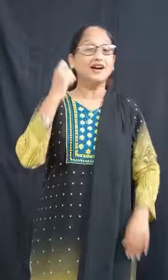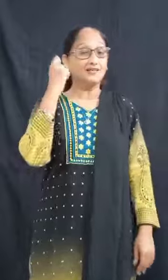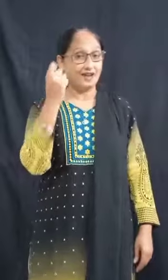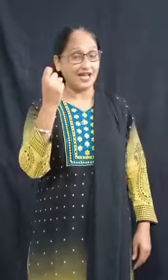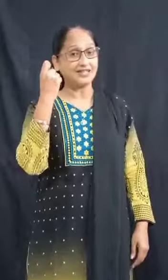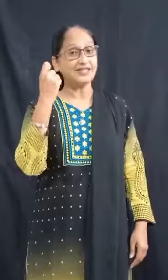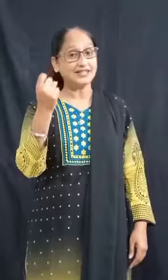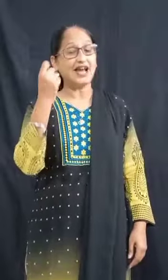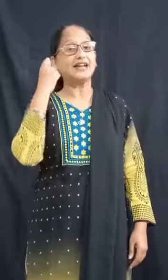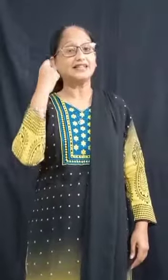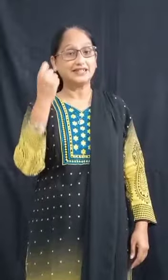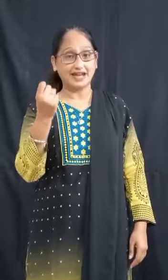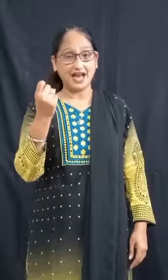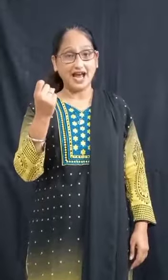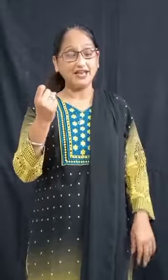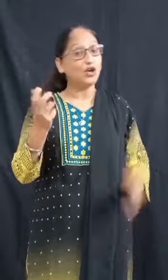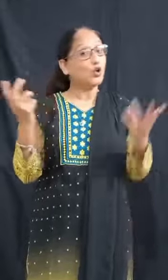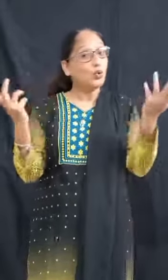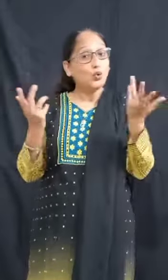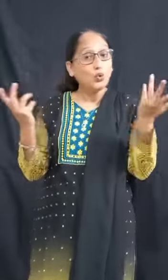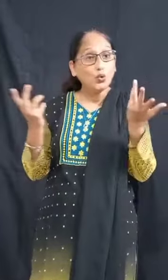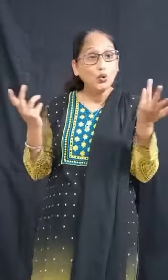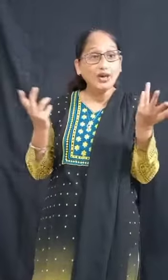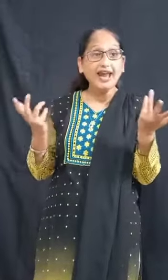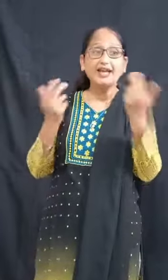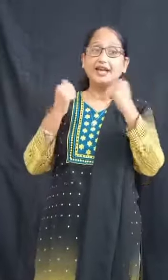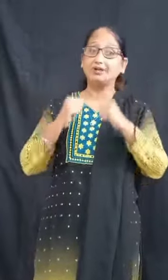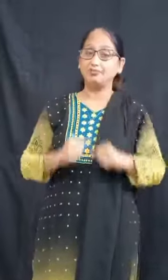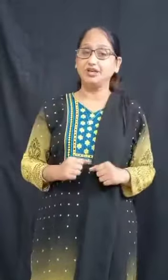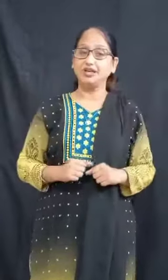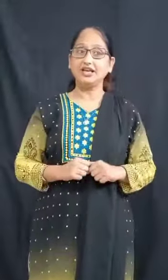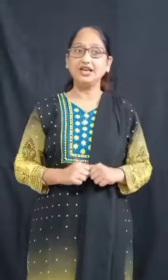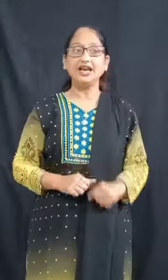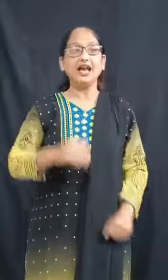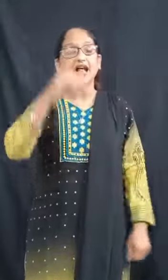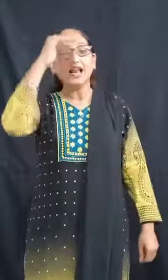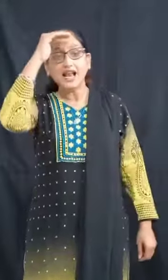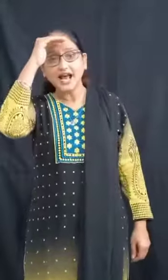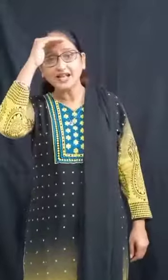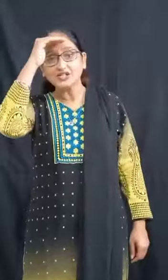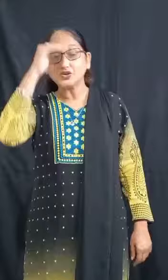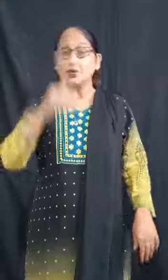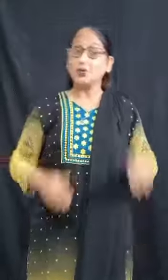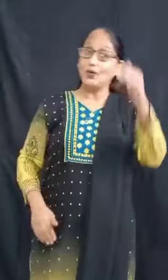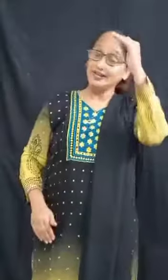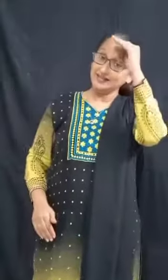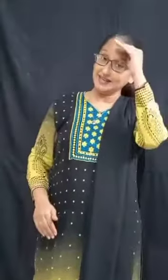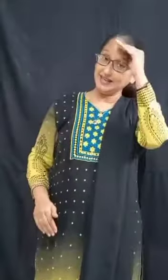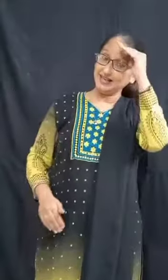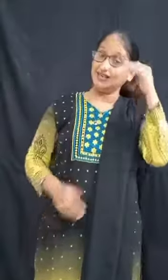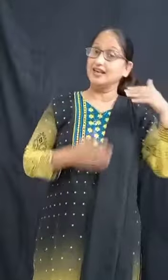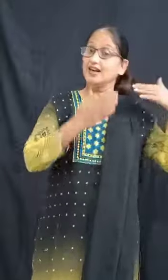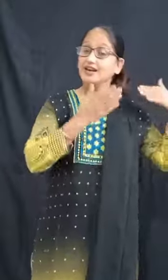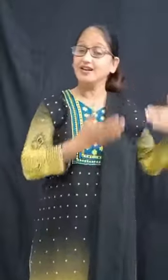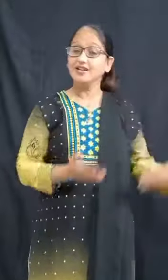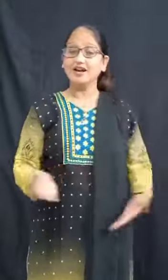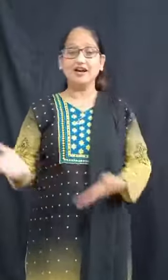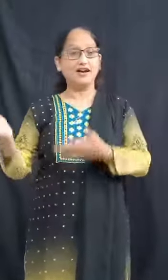Rat-a-tat-tat, who can it be? Let's go and see. Here